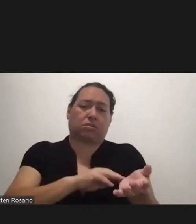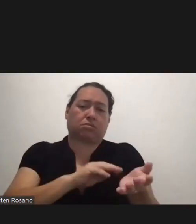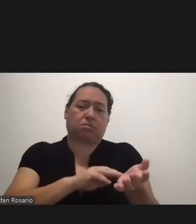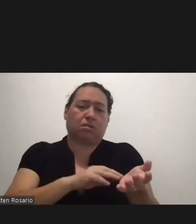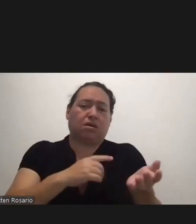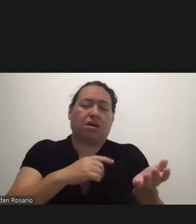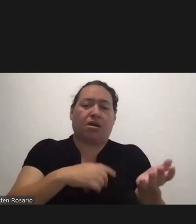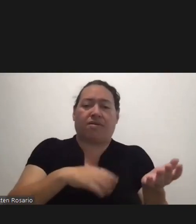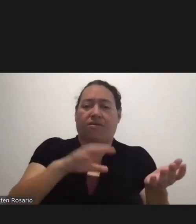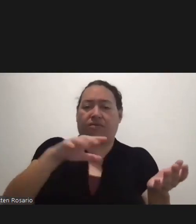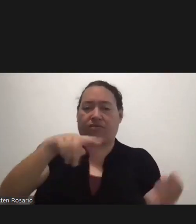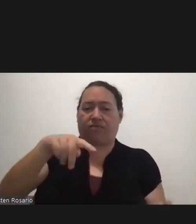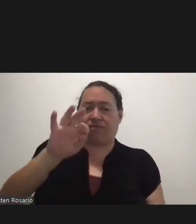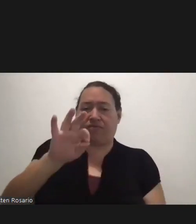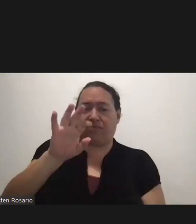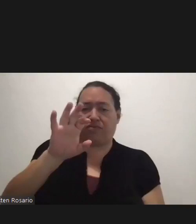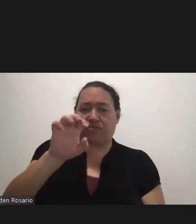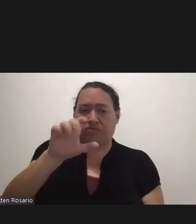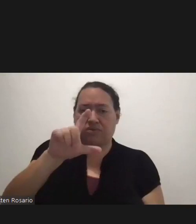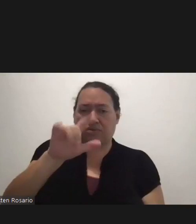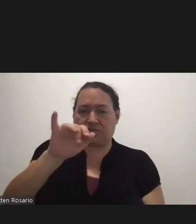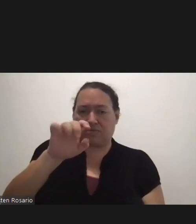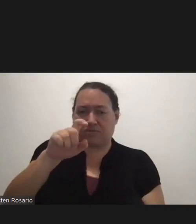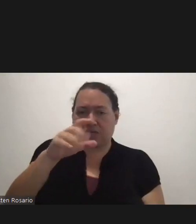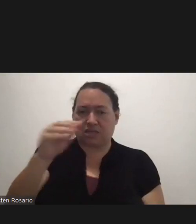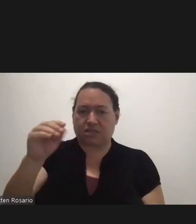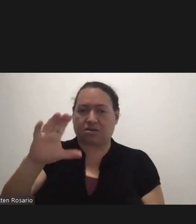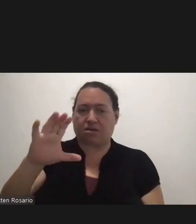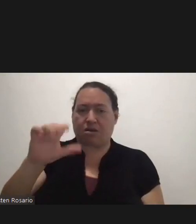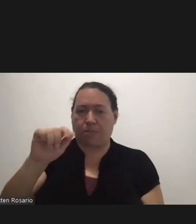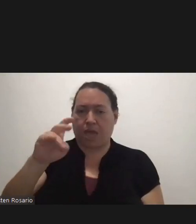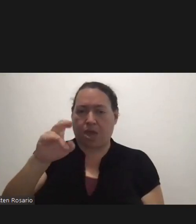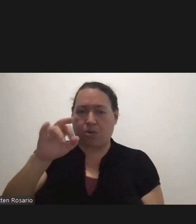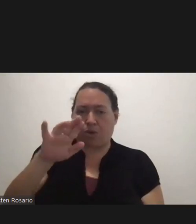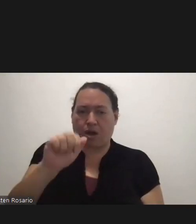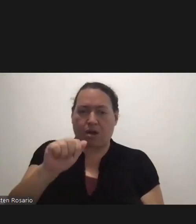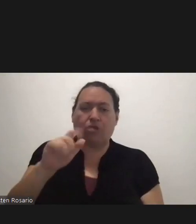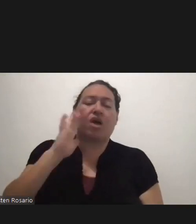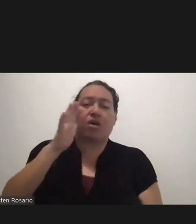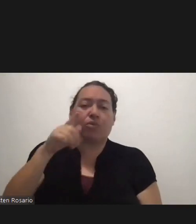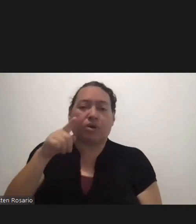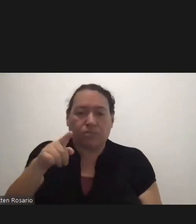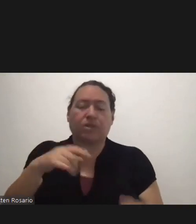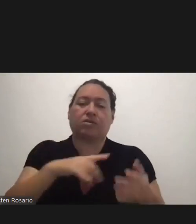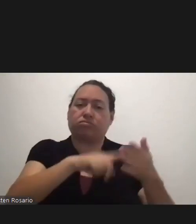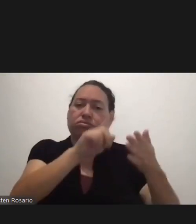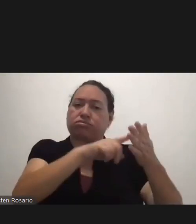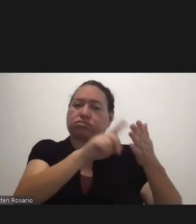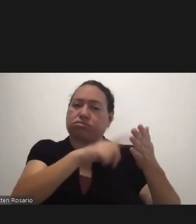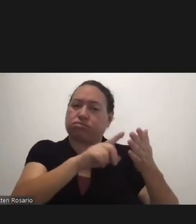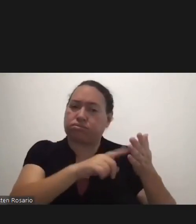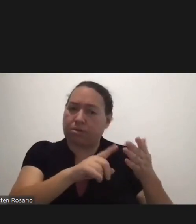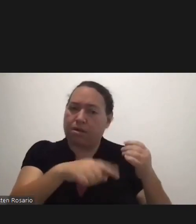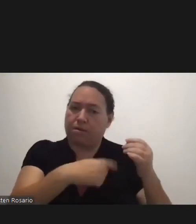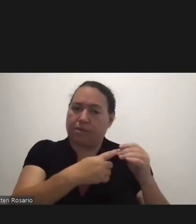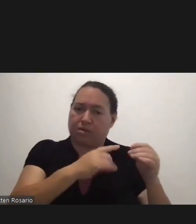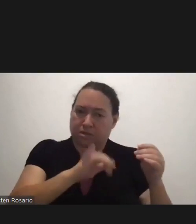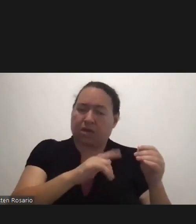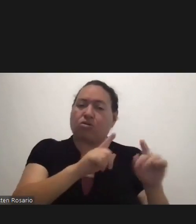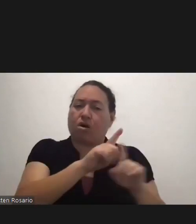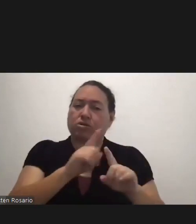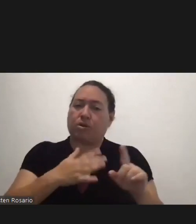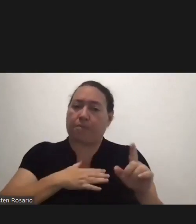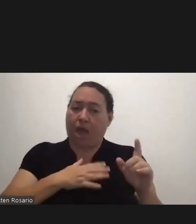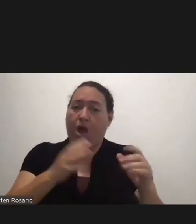Cabrera To elaborate on the vaccination verification process My office and our partners in this